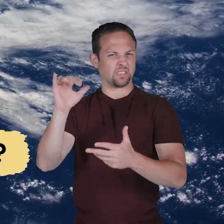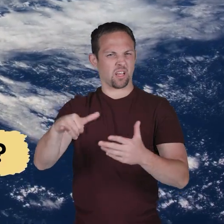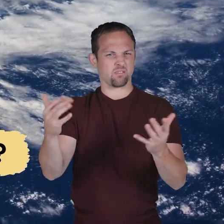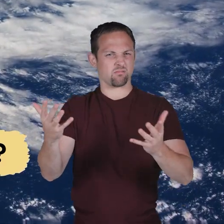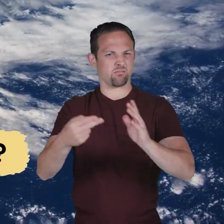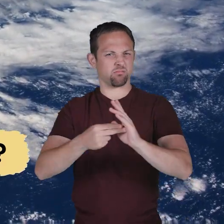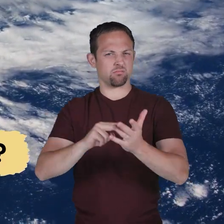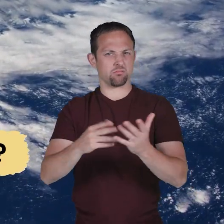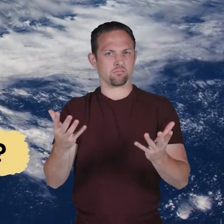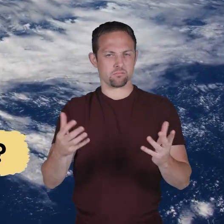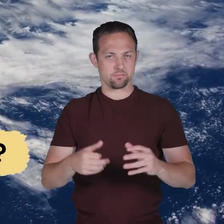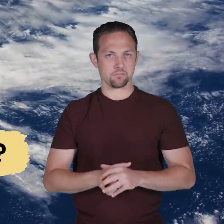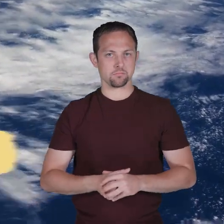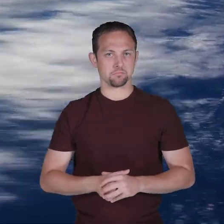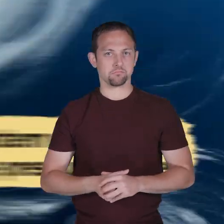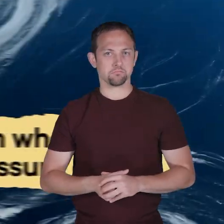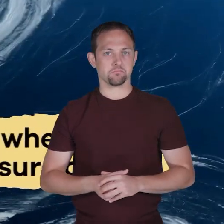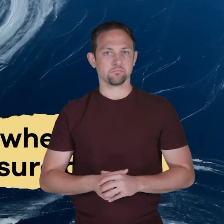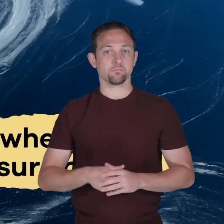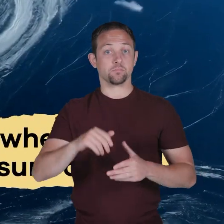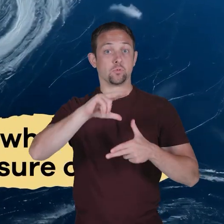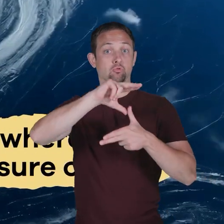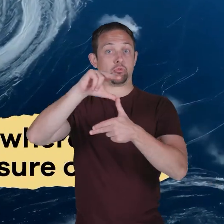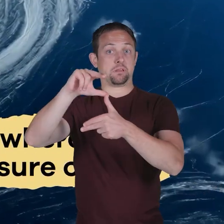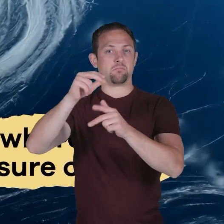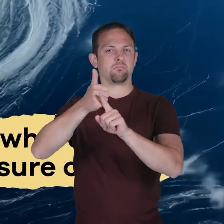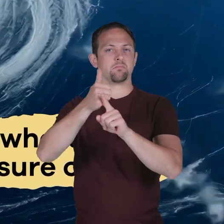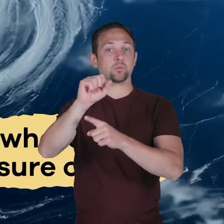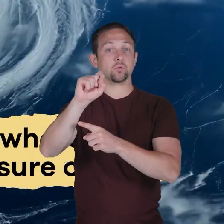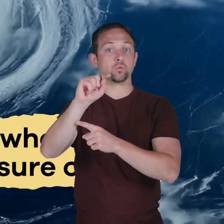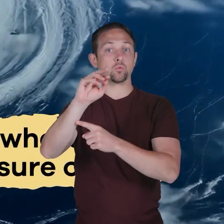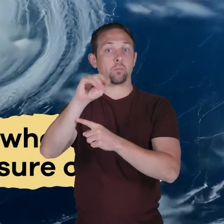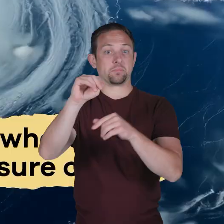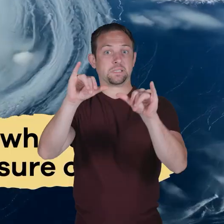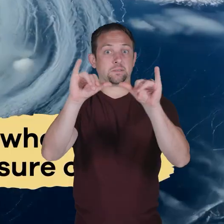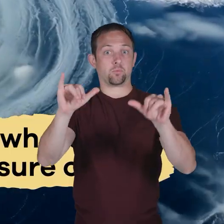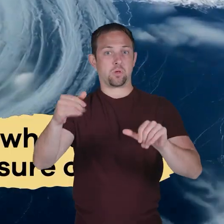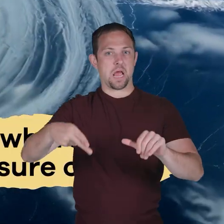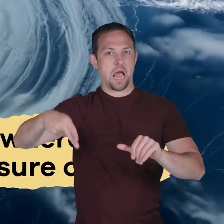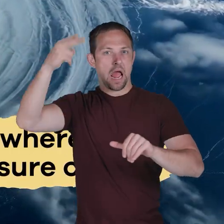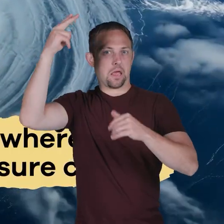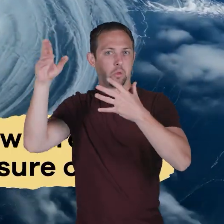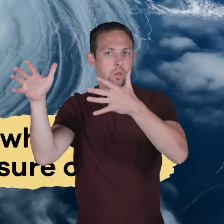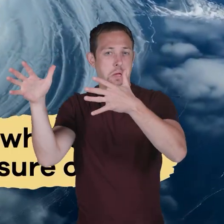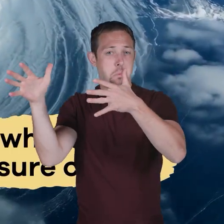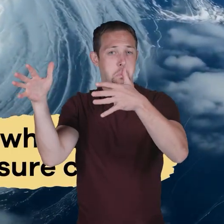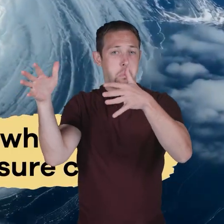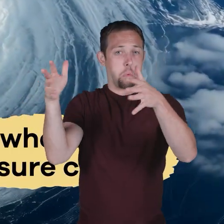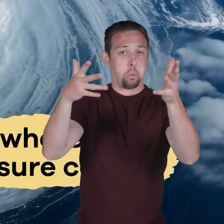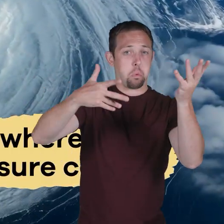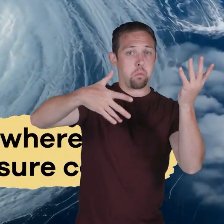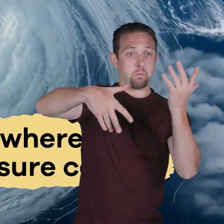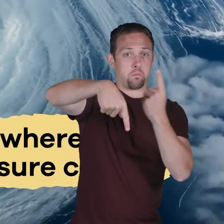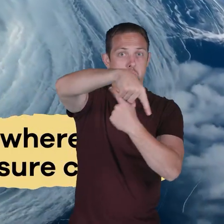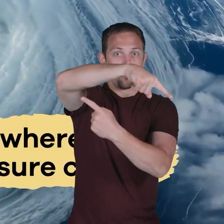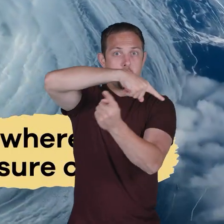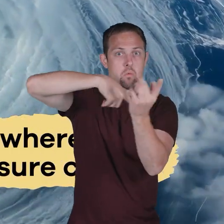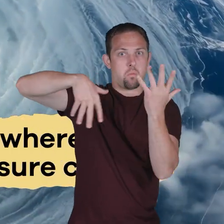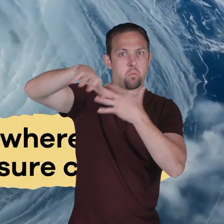hurricane? A hurricane is a storm system where high winds circle around a low